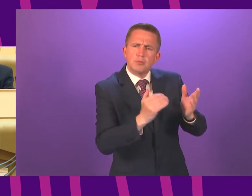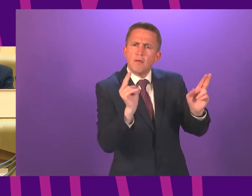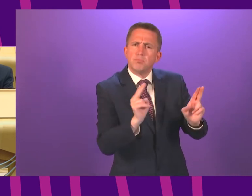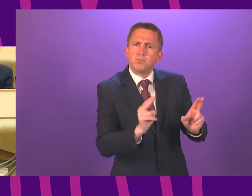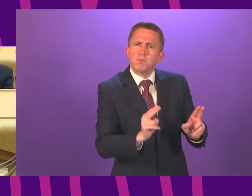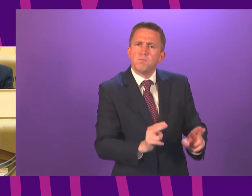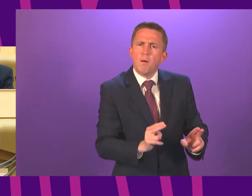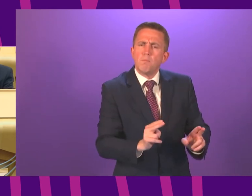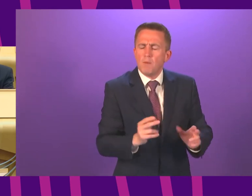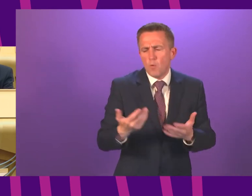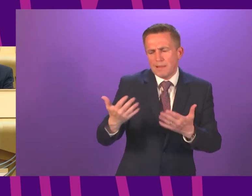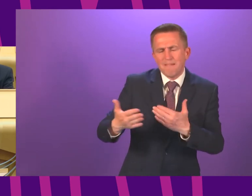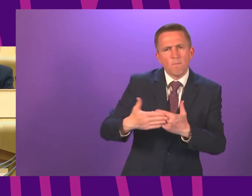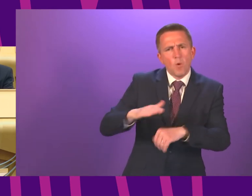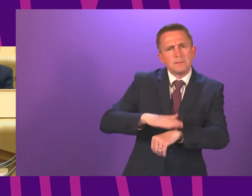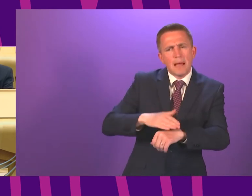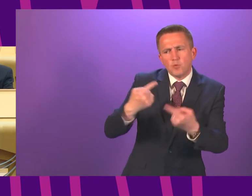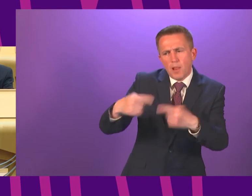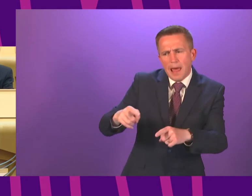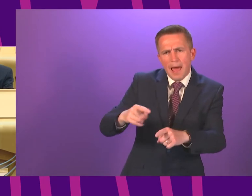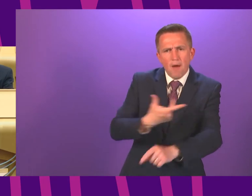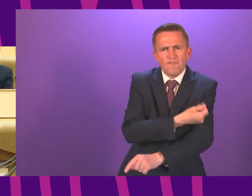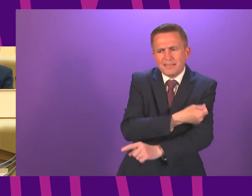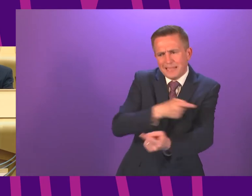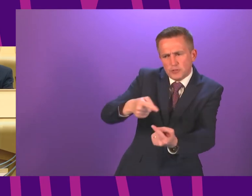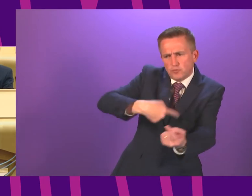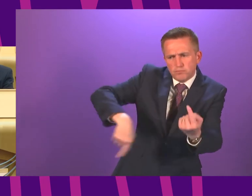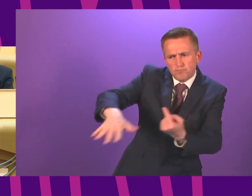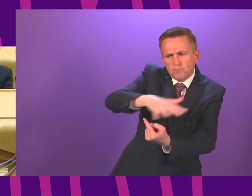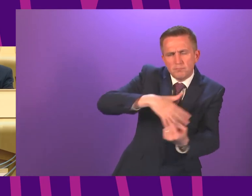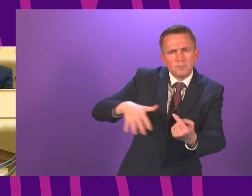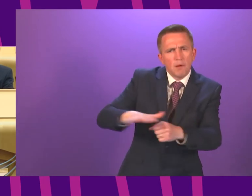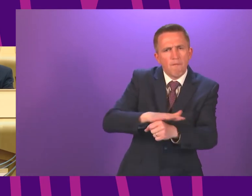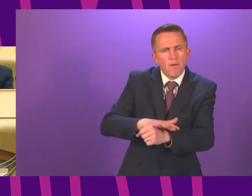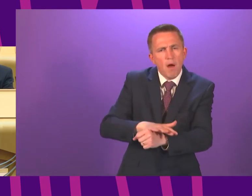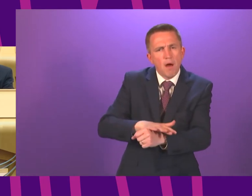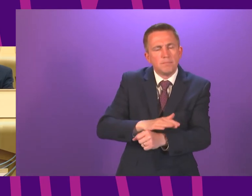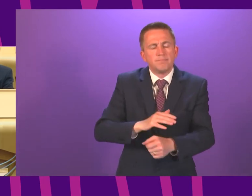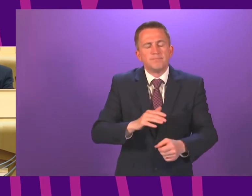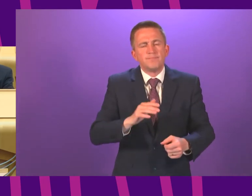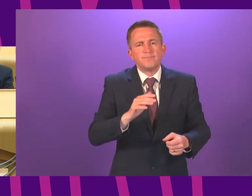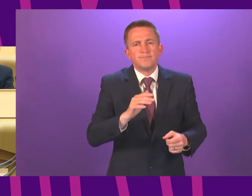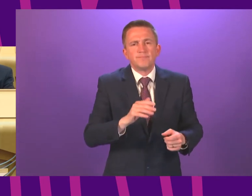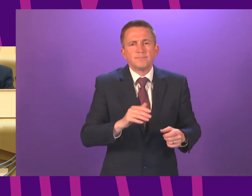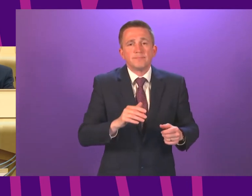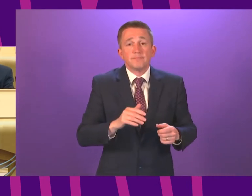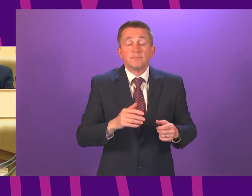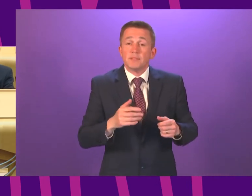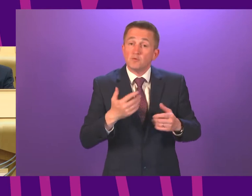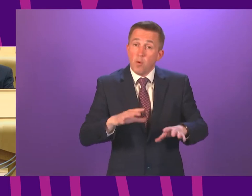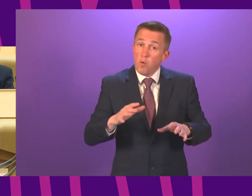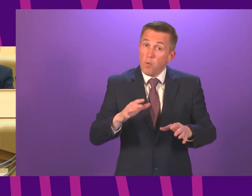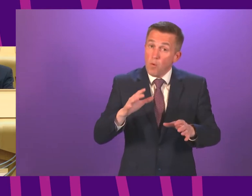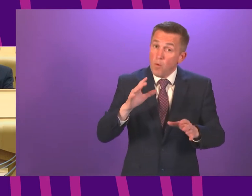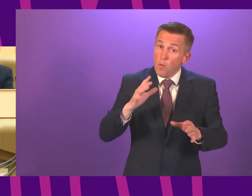more people to be fully vaccinated will help protect that progress overall. And that leads me to the decisions that we are